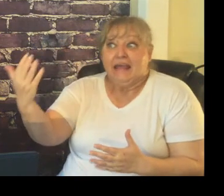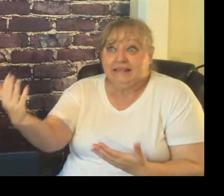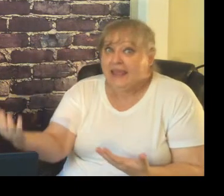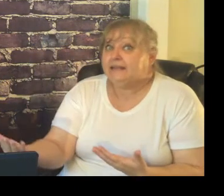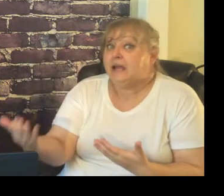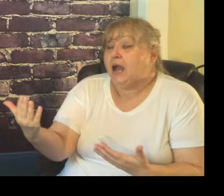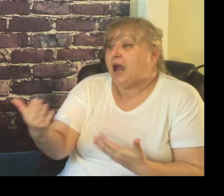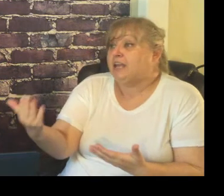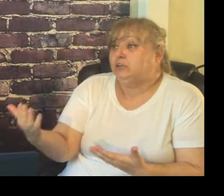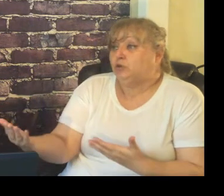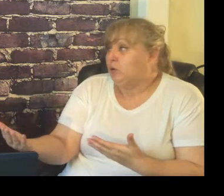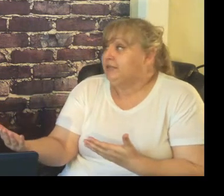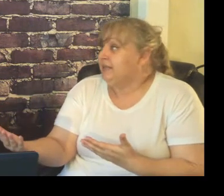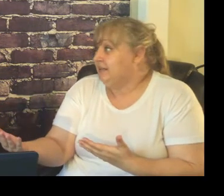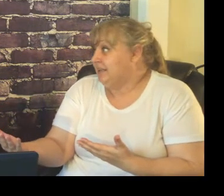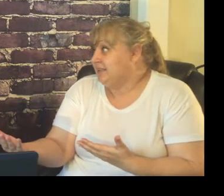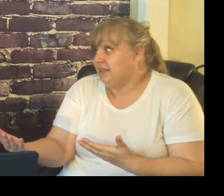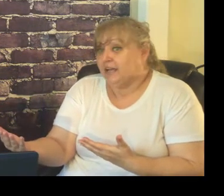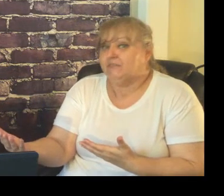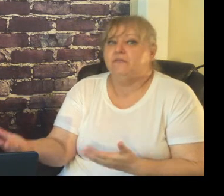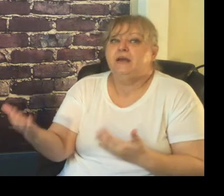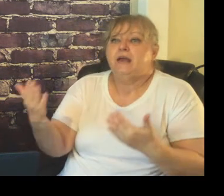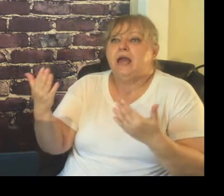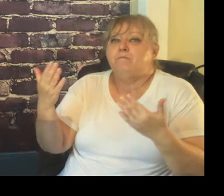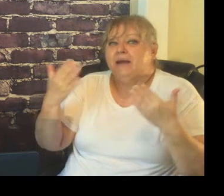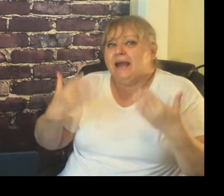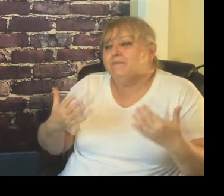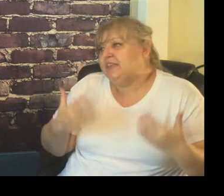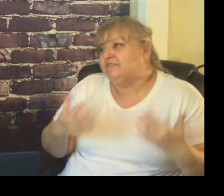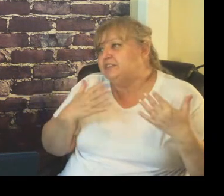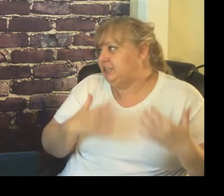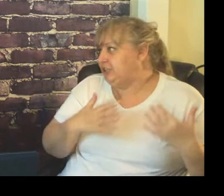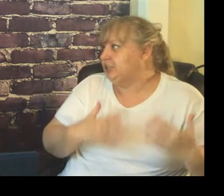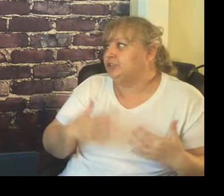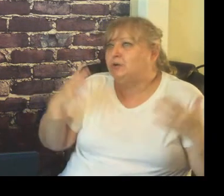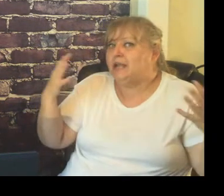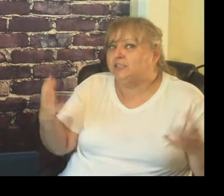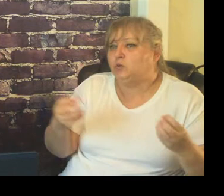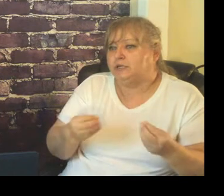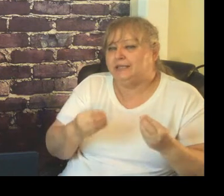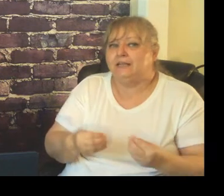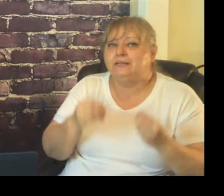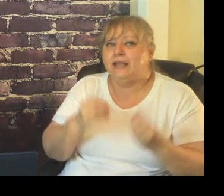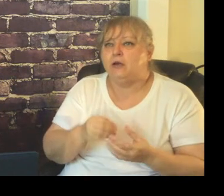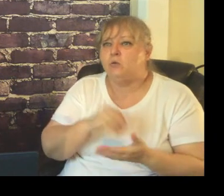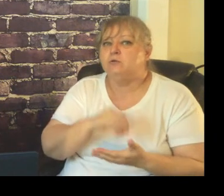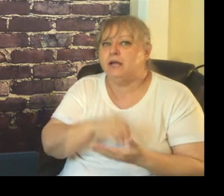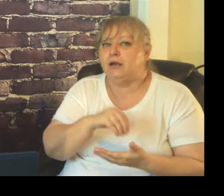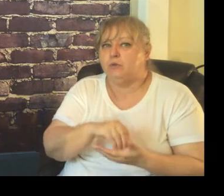they're the higher authority in the kid's life but I'm there for this year so let's work together they will come on